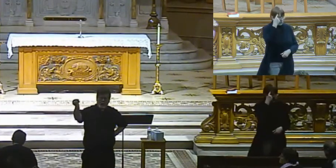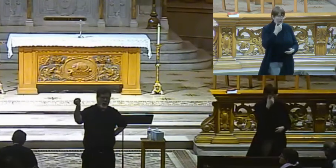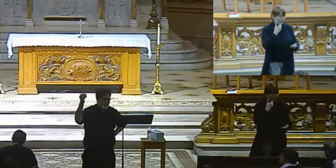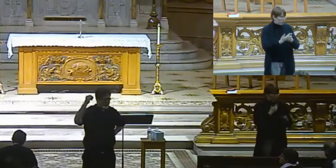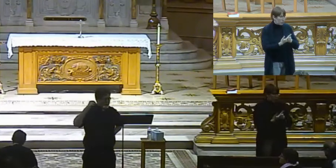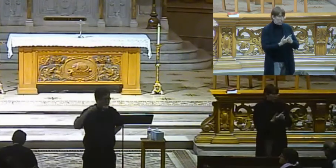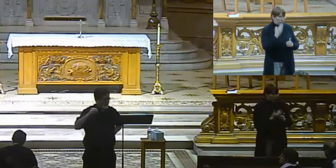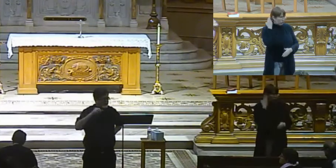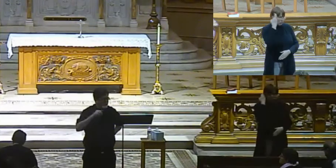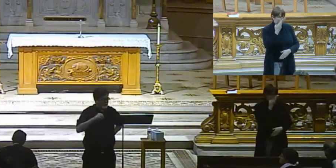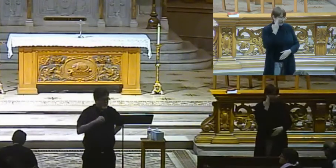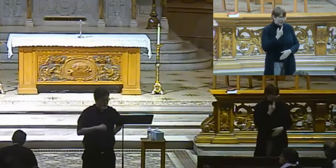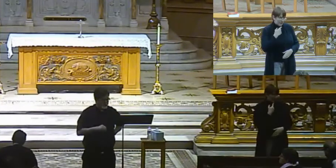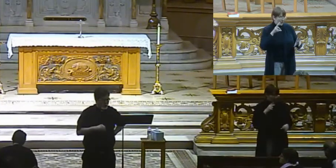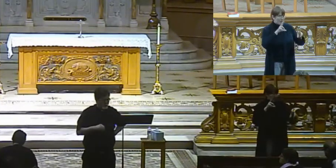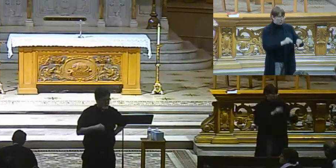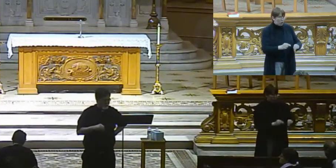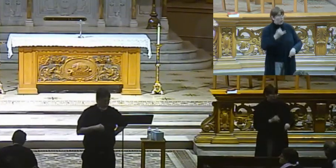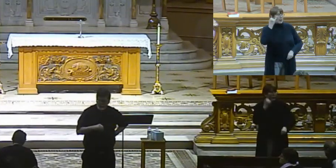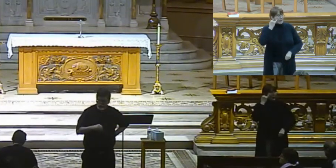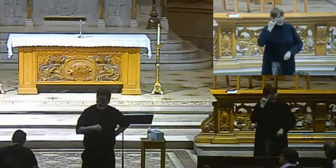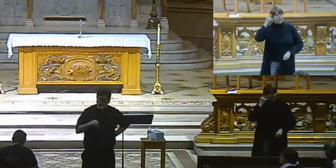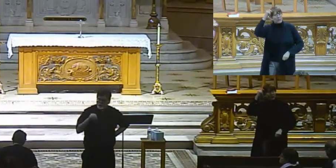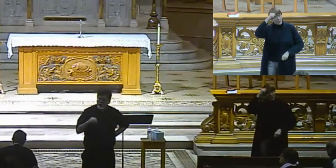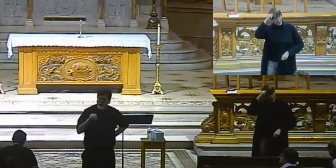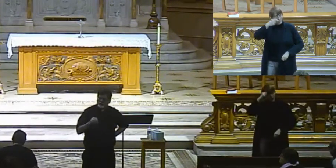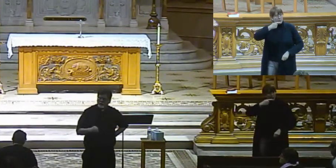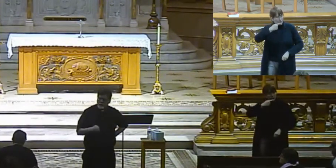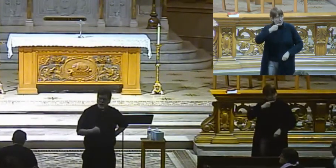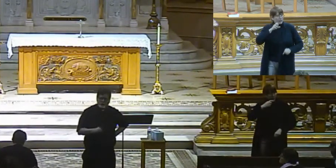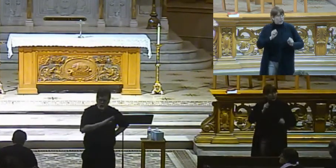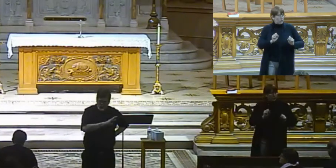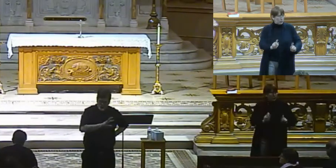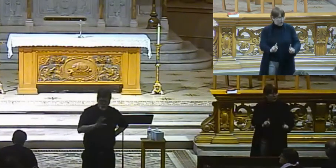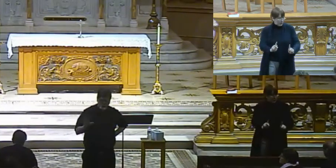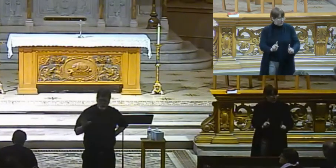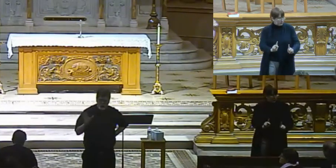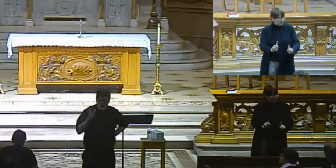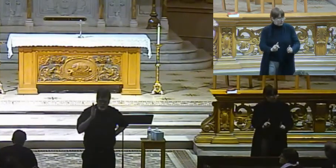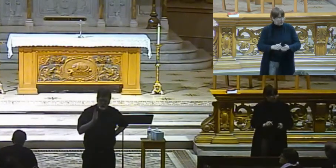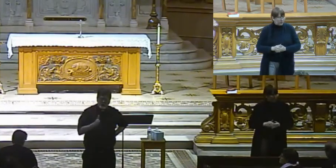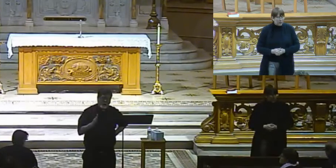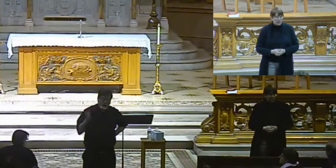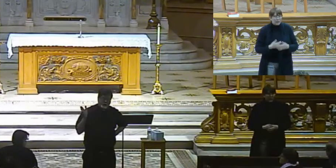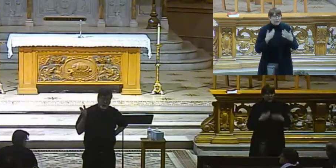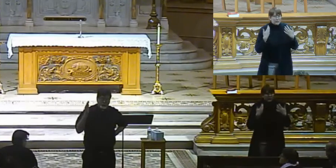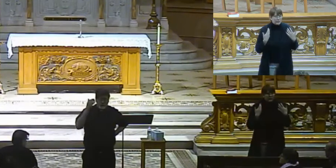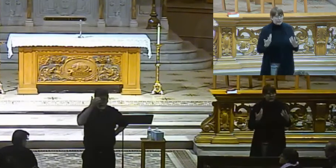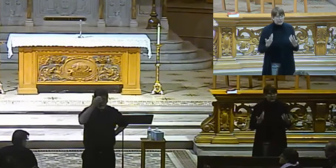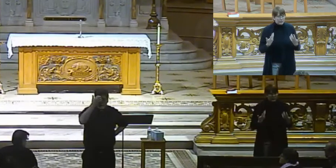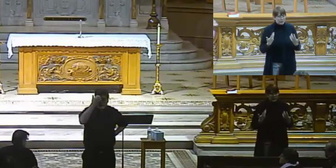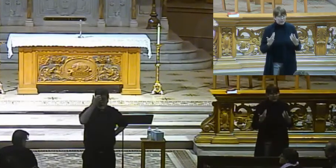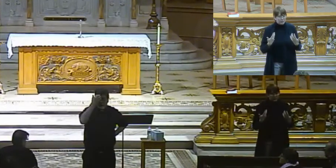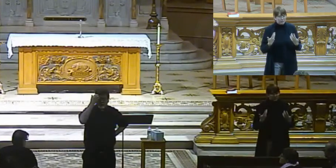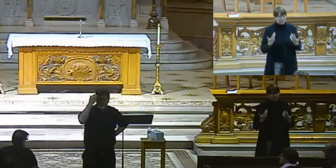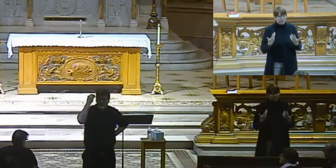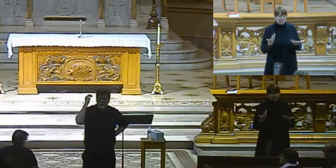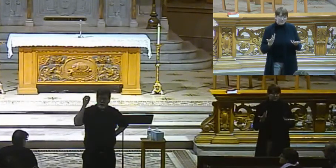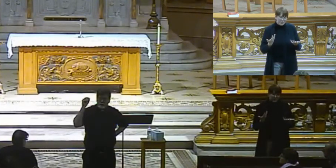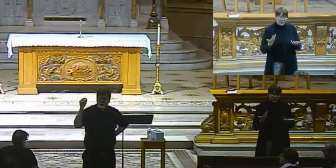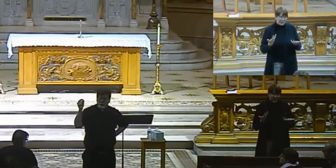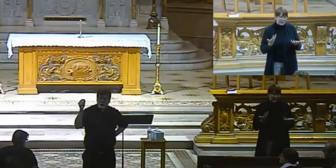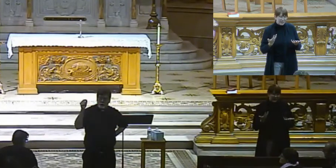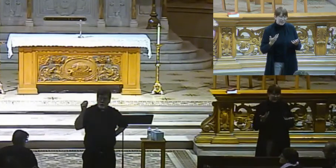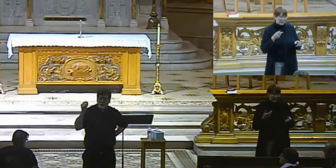theologically possible to do so, all right? You may have to say, okay, listen, this is, and there is a